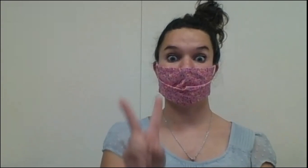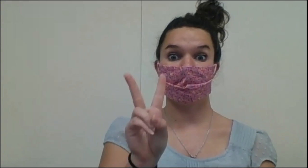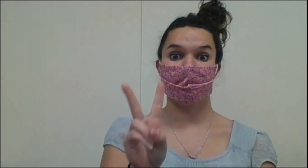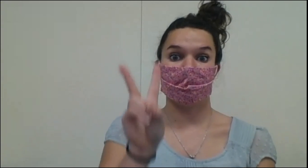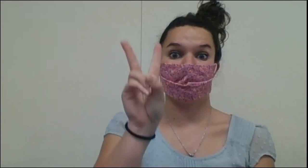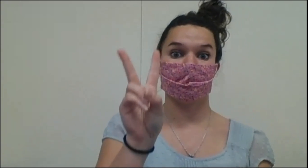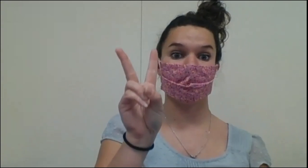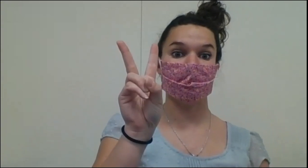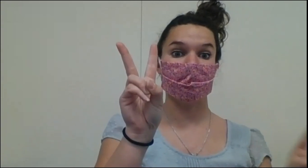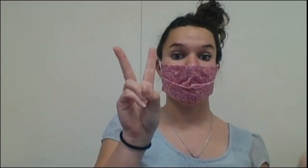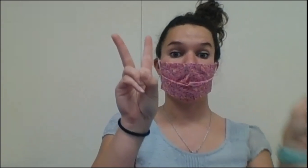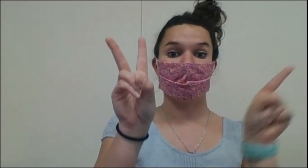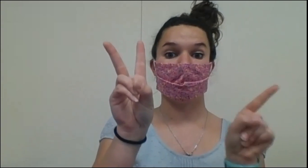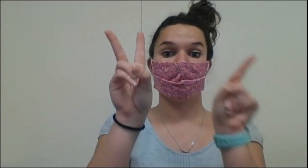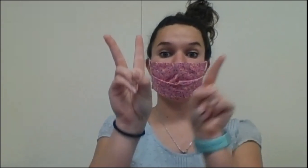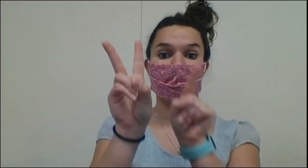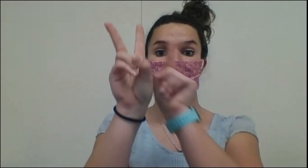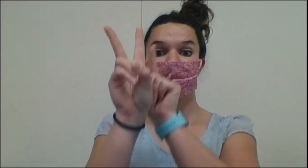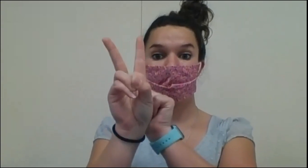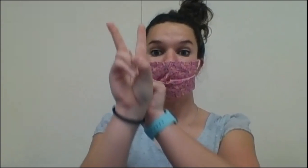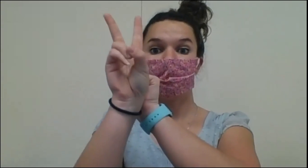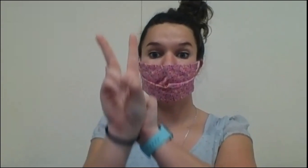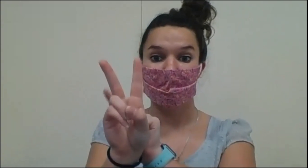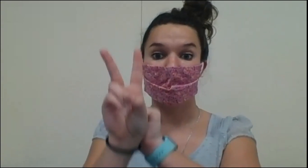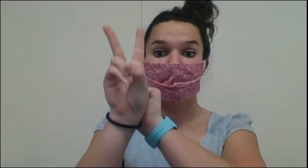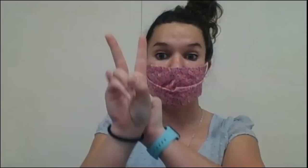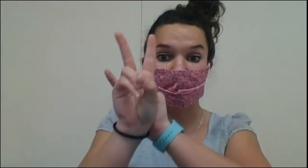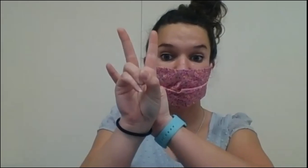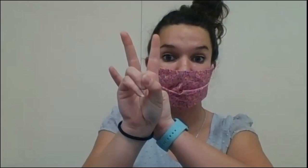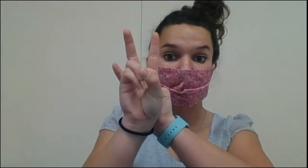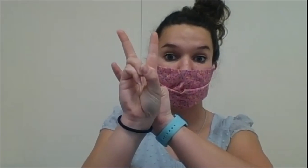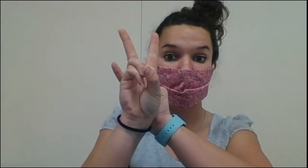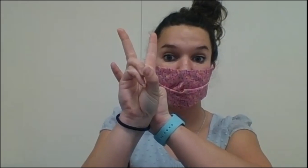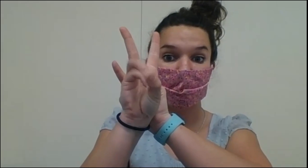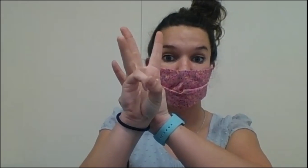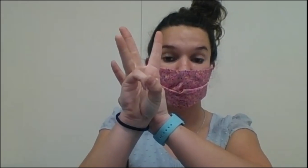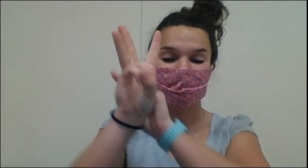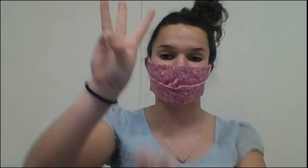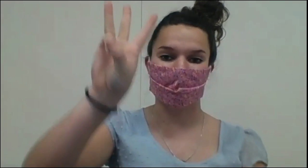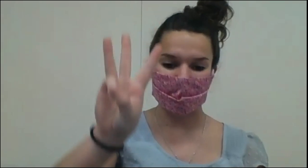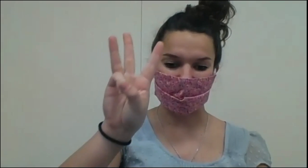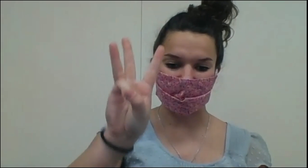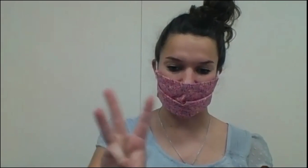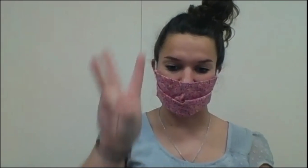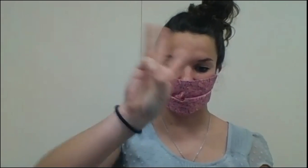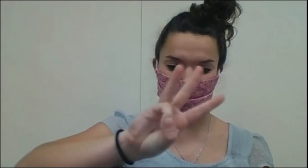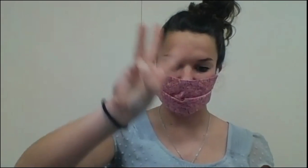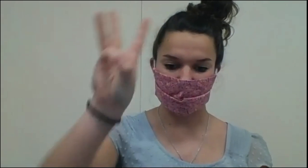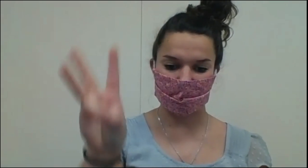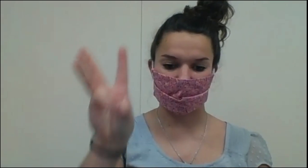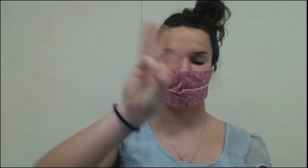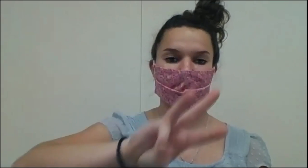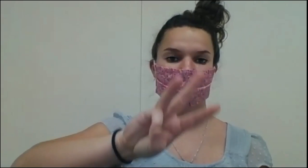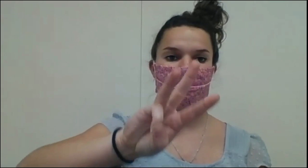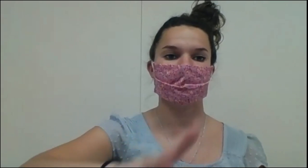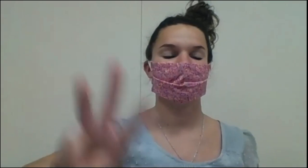climbing up a tree. Along came another. Then there were three. Three